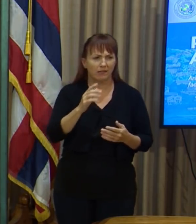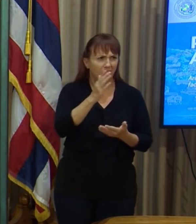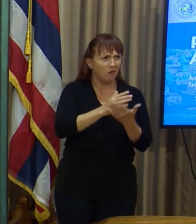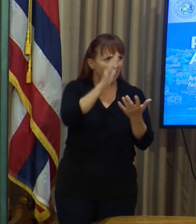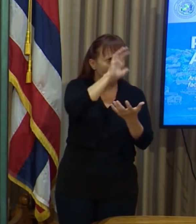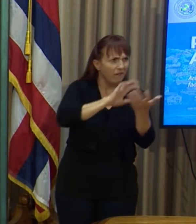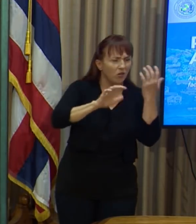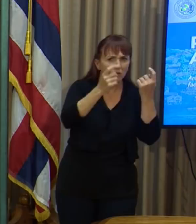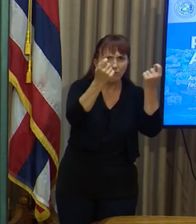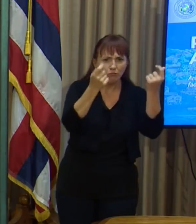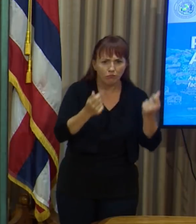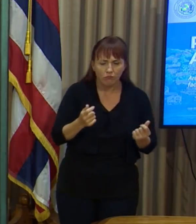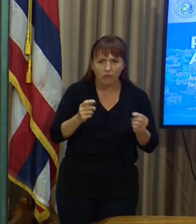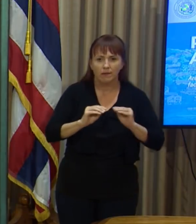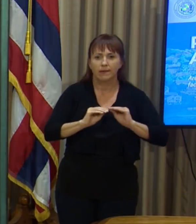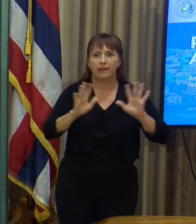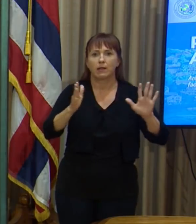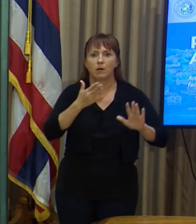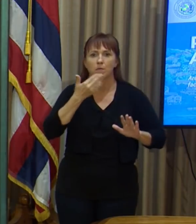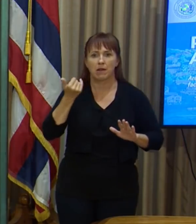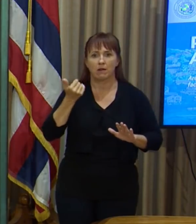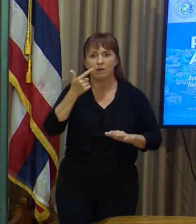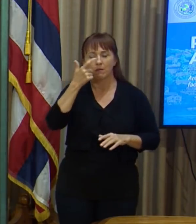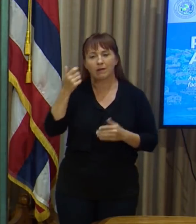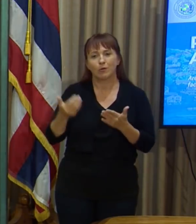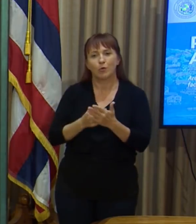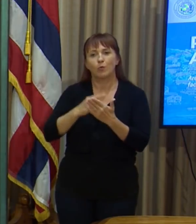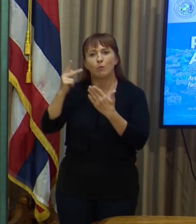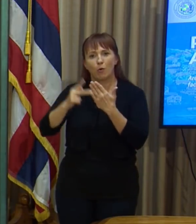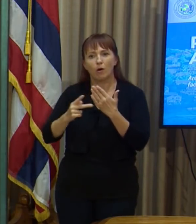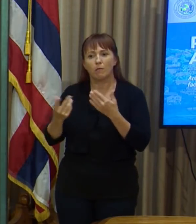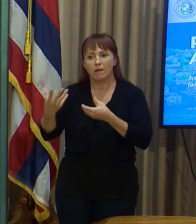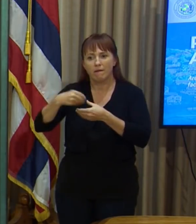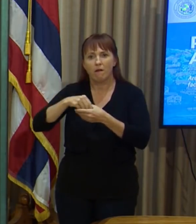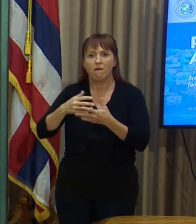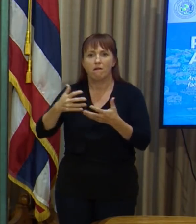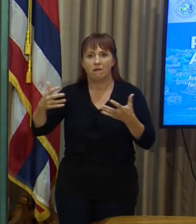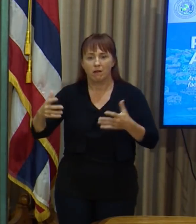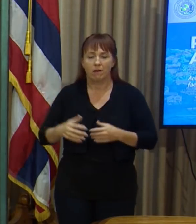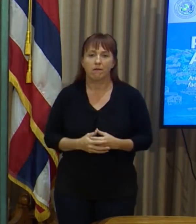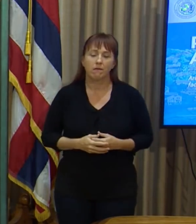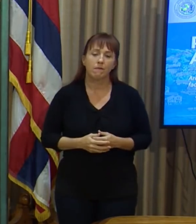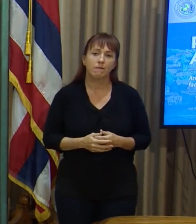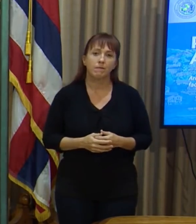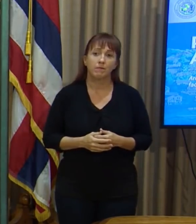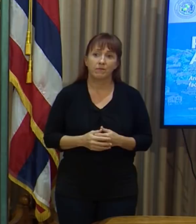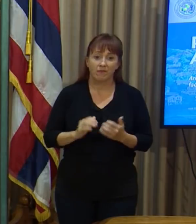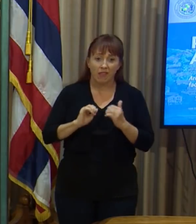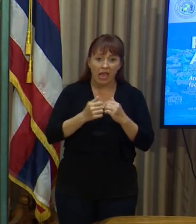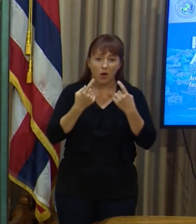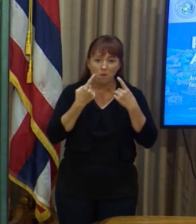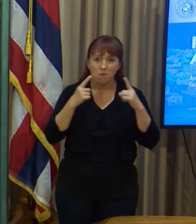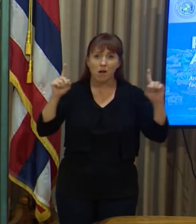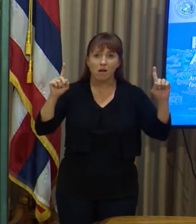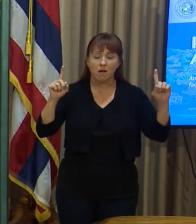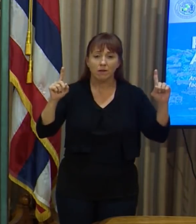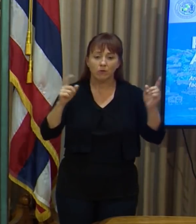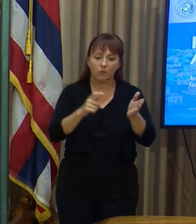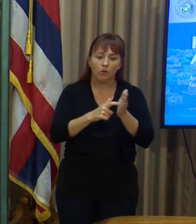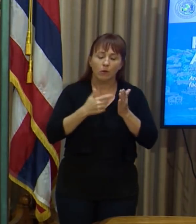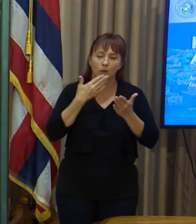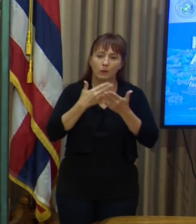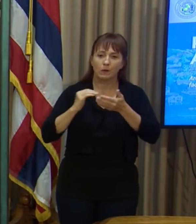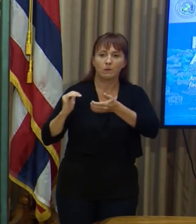confusion and issues that emerge when designing a new program. And to make all of this work, it takes good